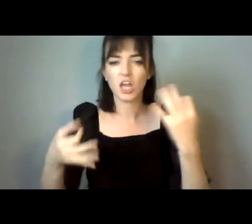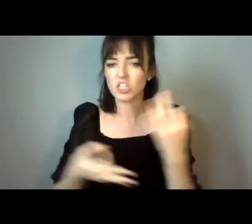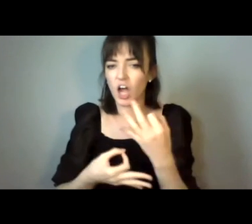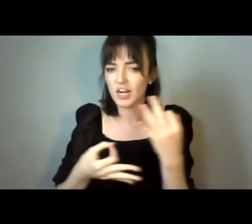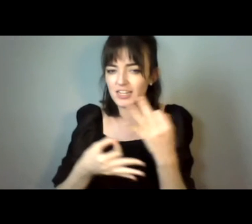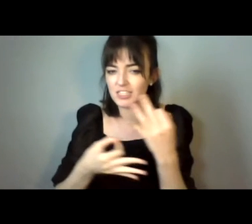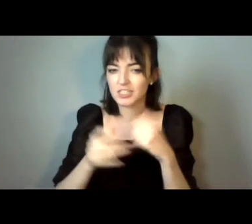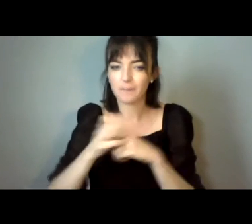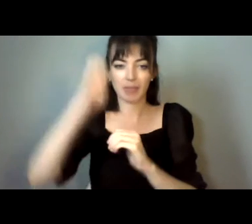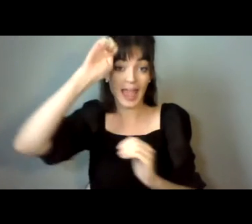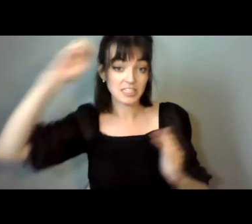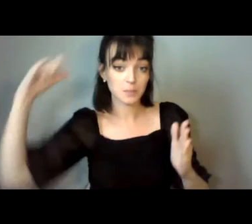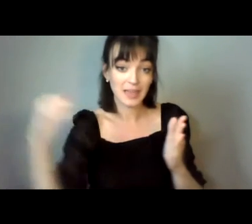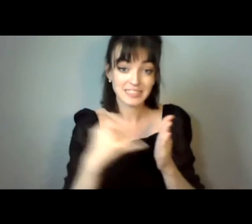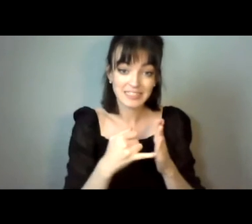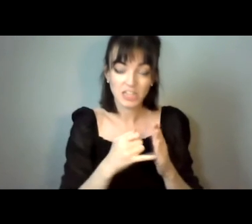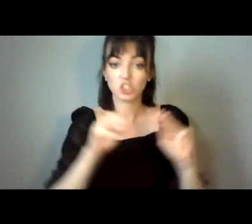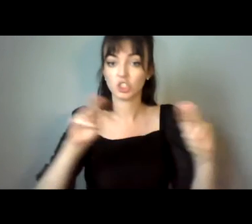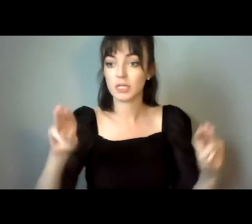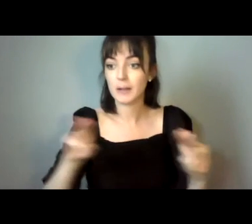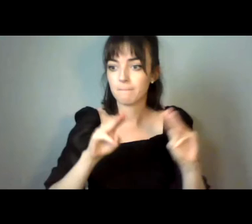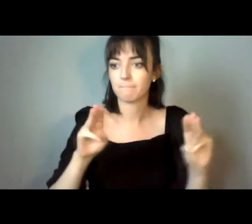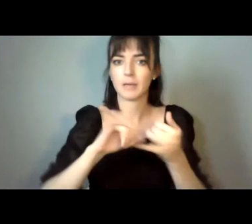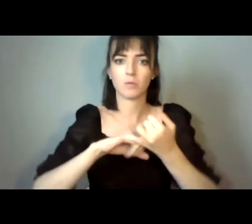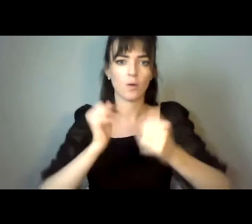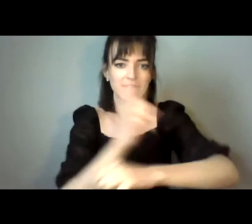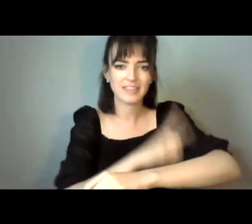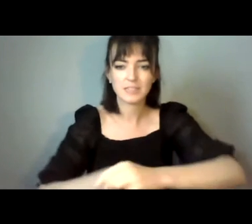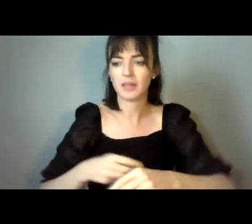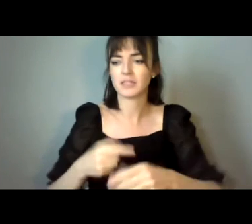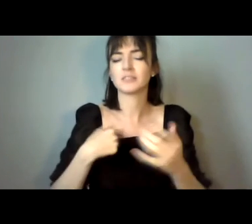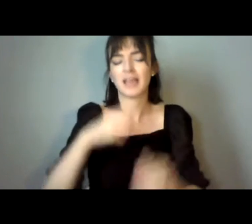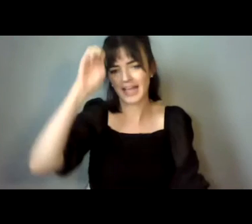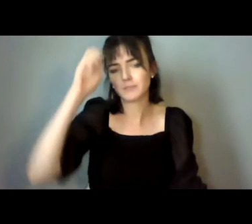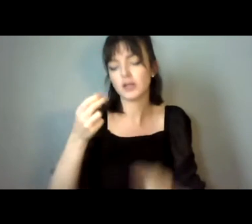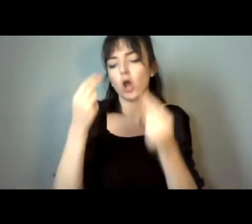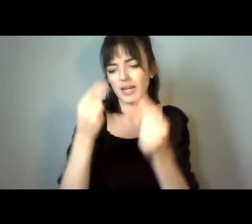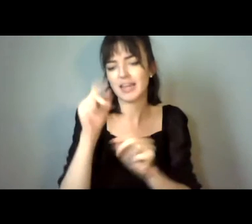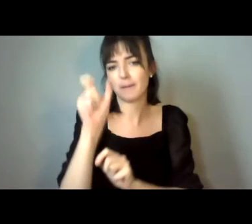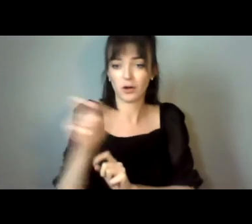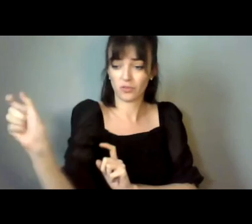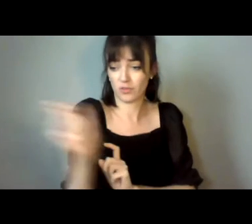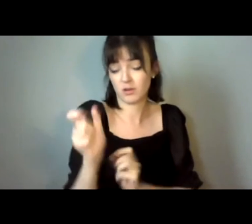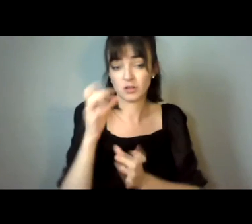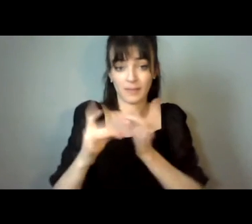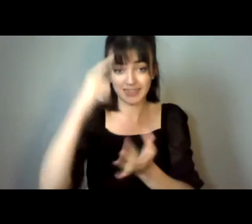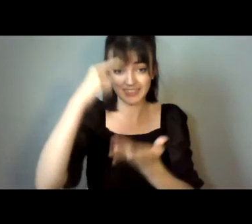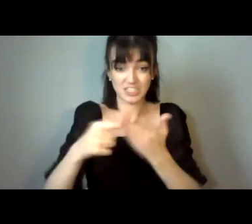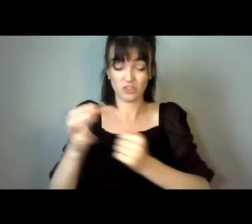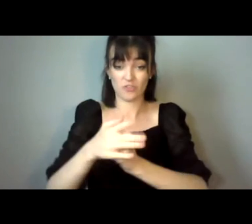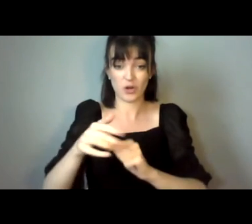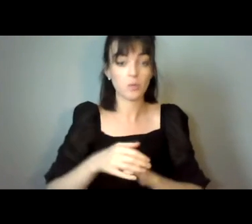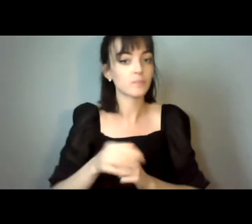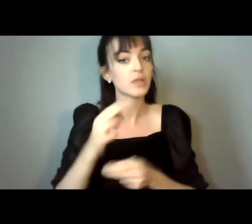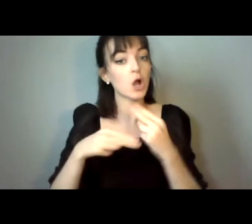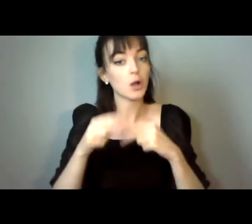expectation that people with disabilities need someone to make decisions for them, comes from Roman, ancient